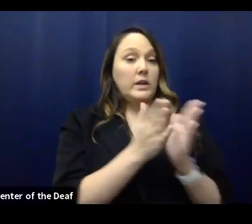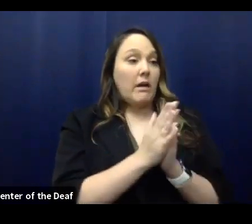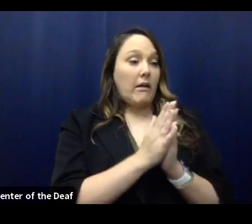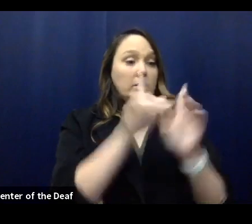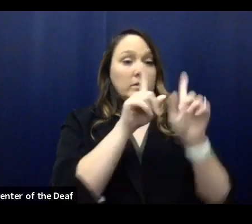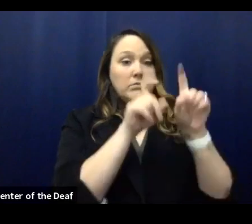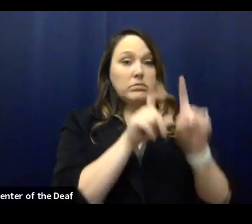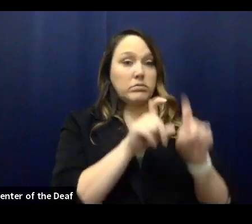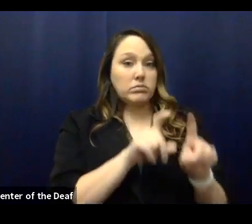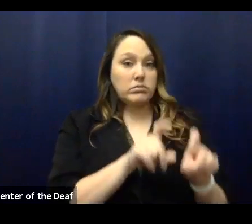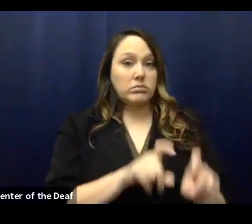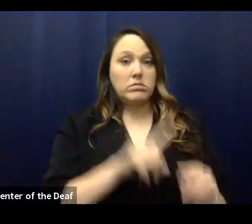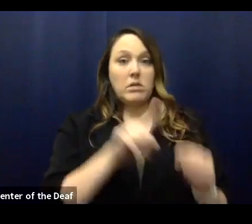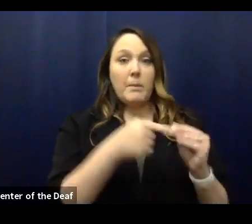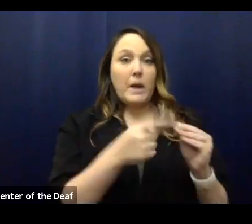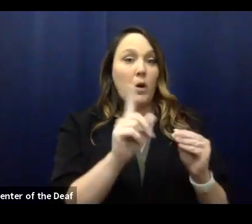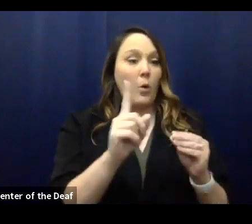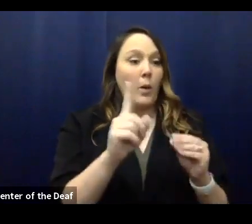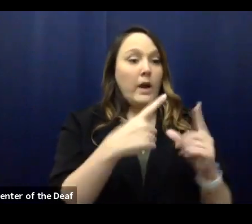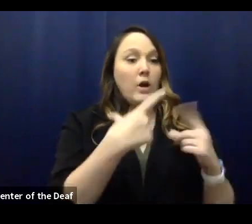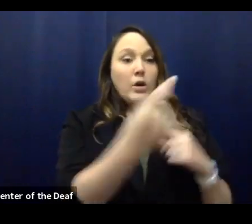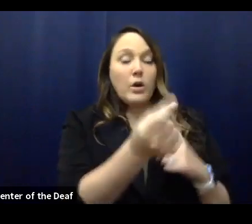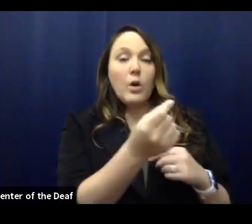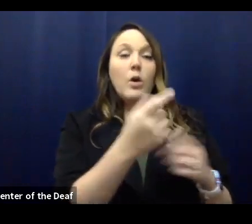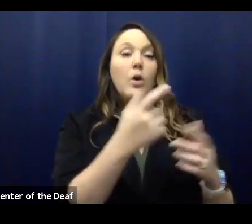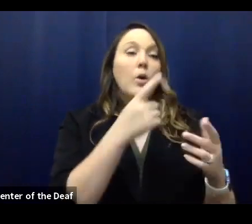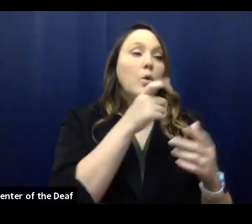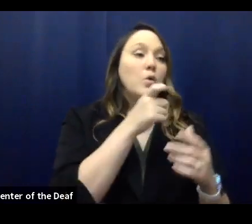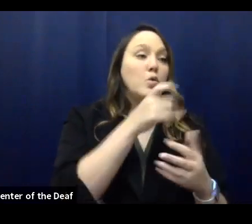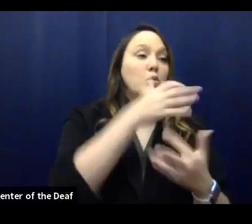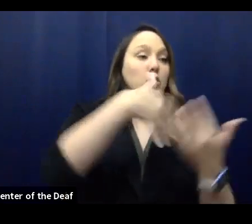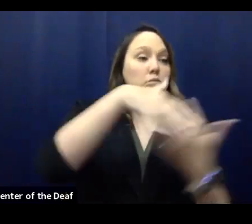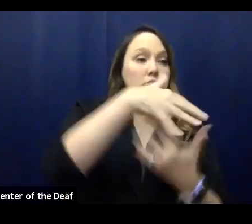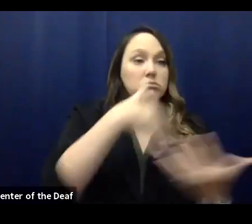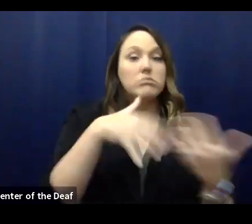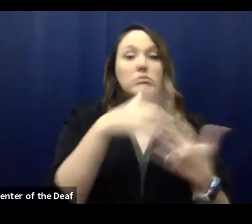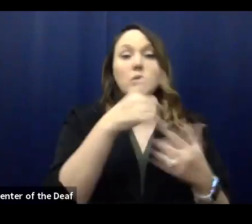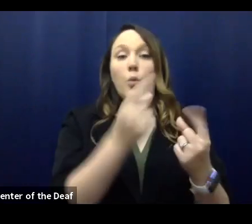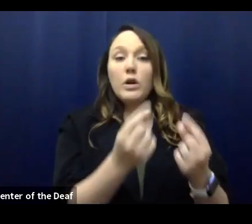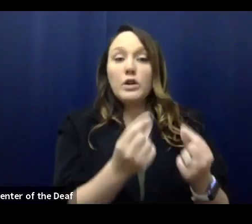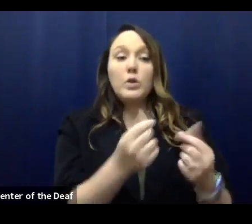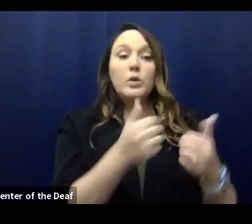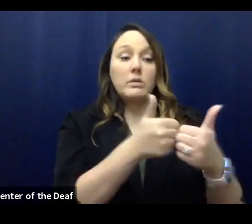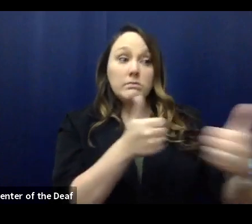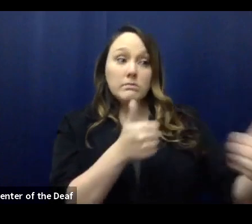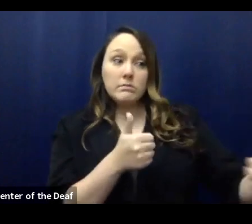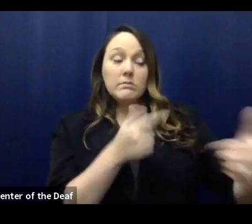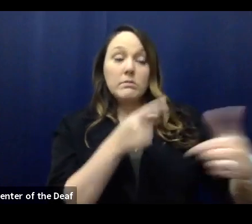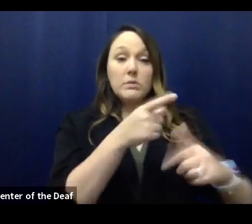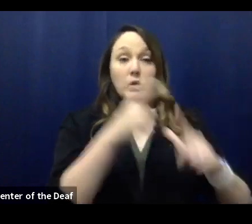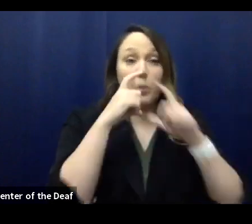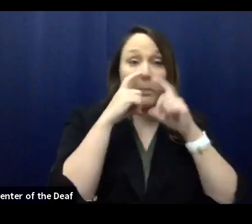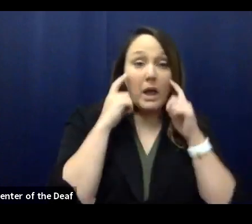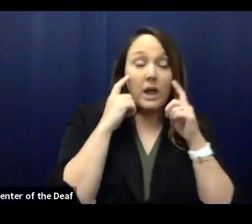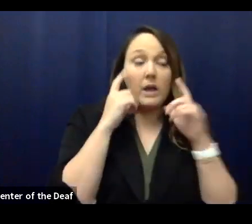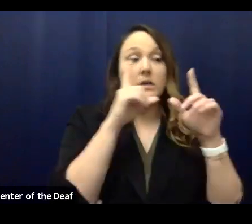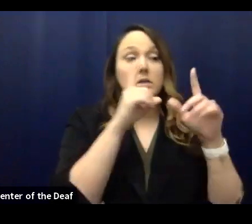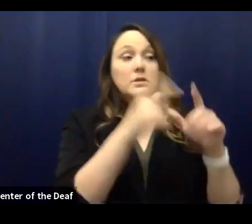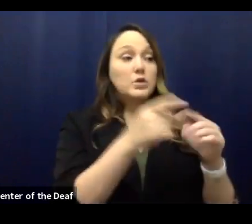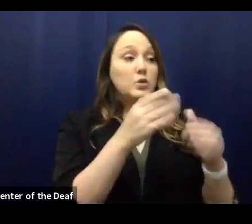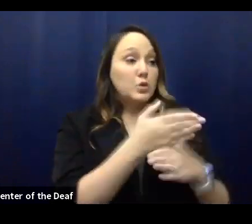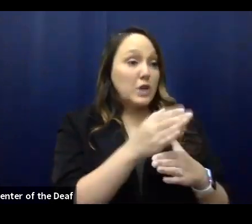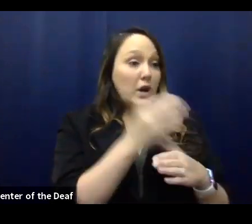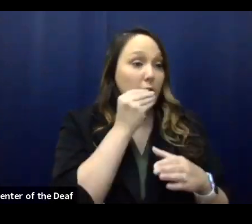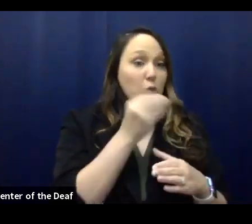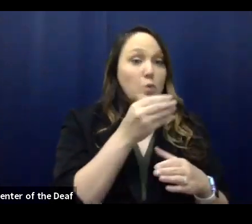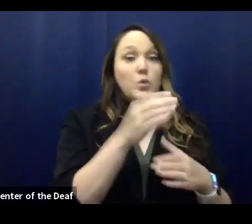about where they've been recently, who they've been with, who was there, what were they doing, how far apart did you sit, did you wear a mask, did you share food, did